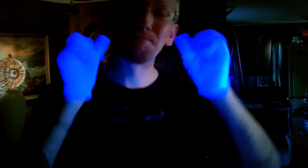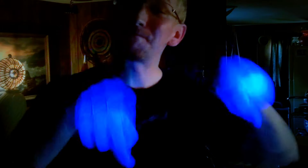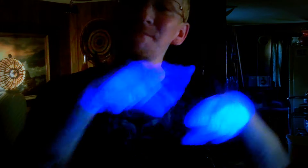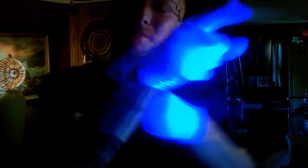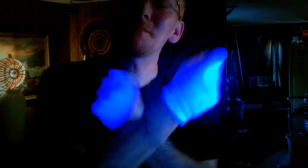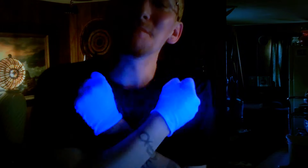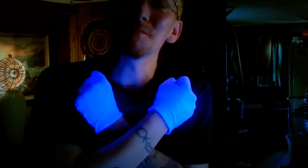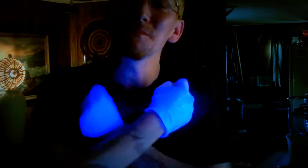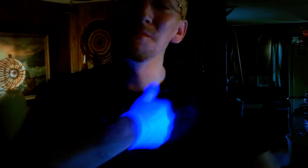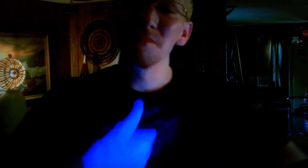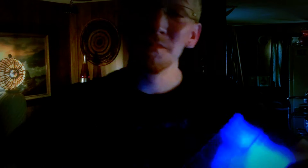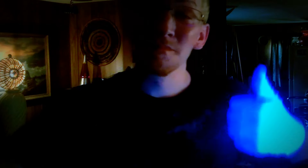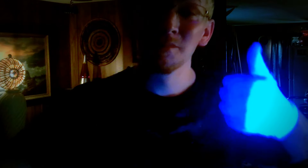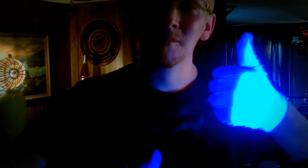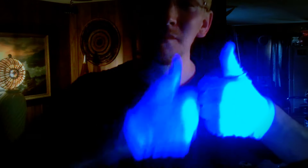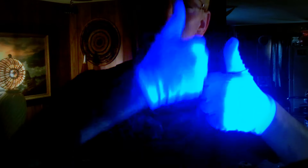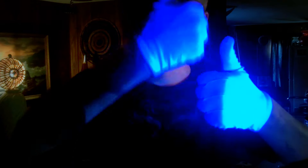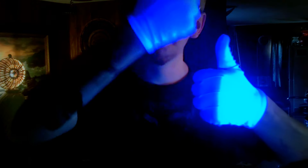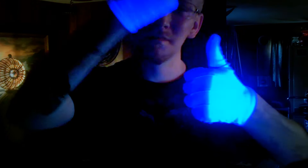can you love me most?